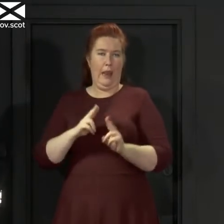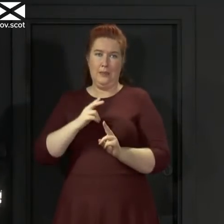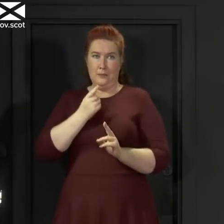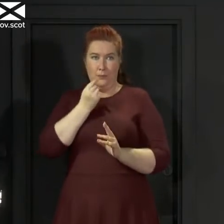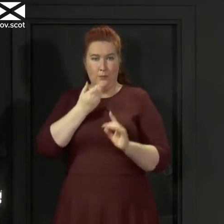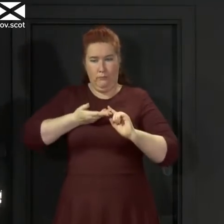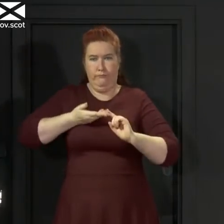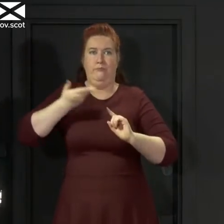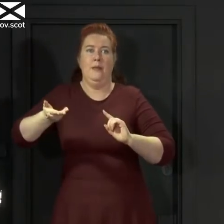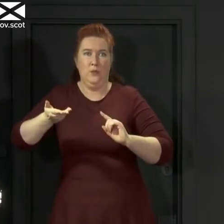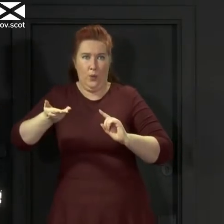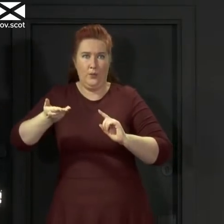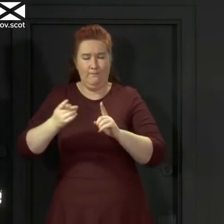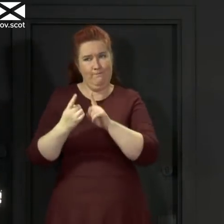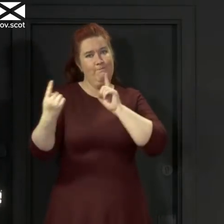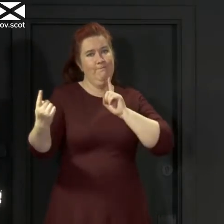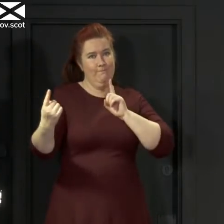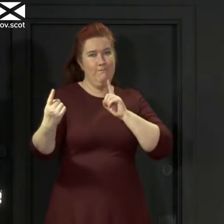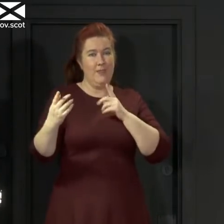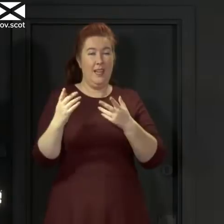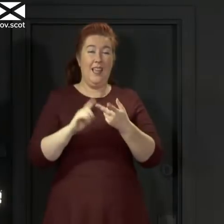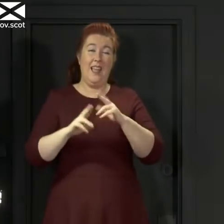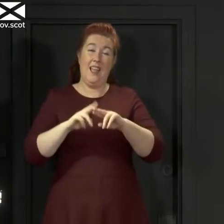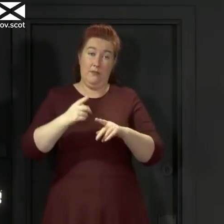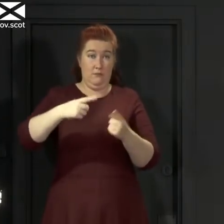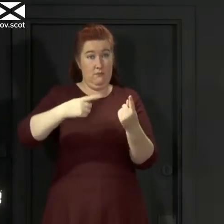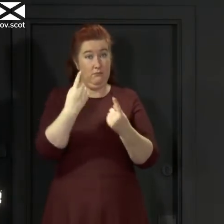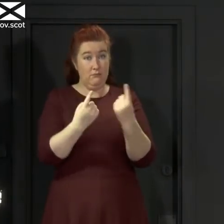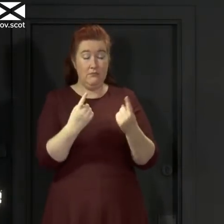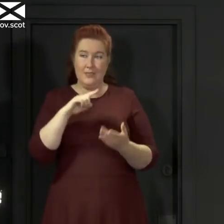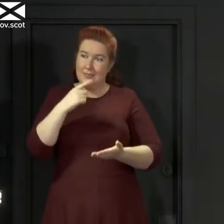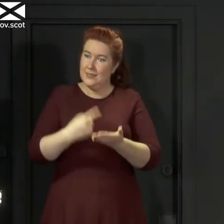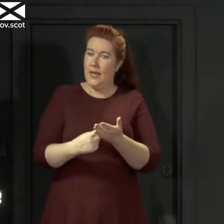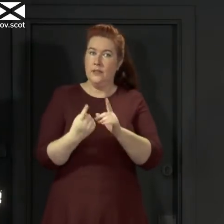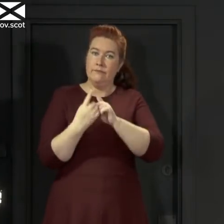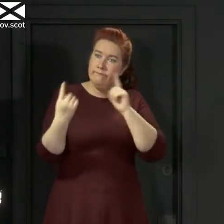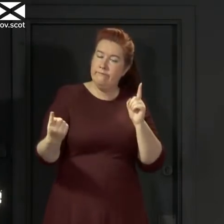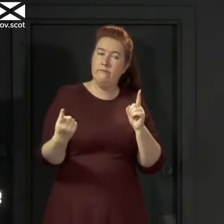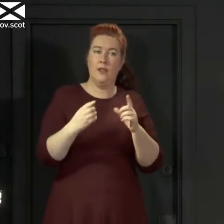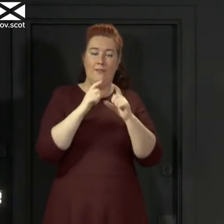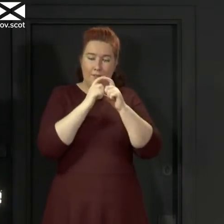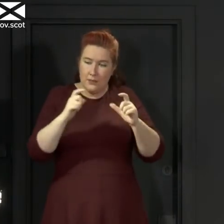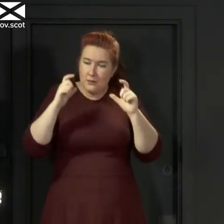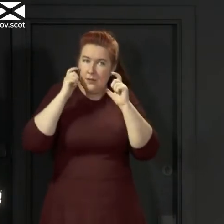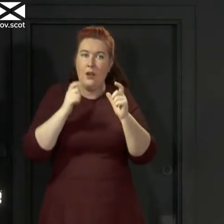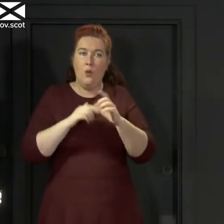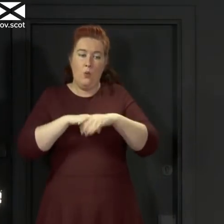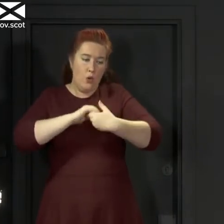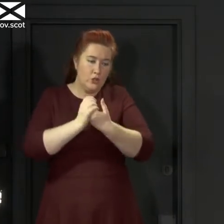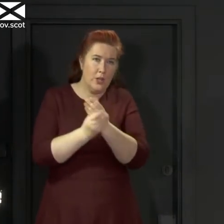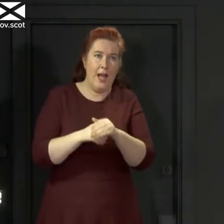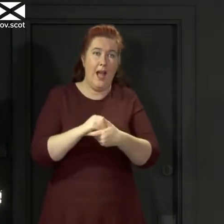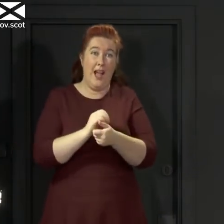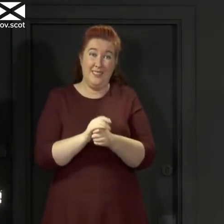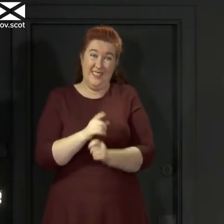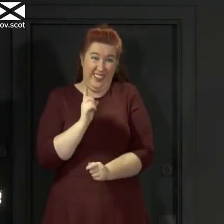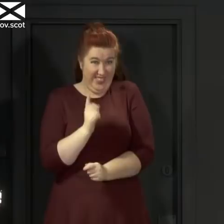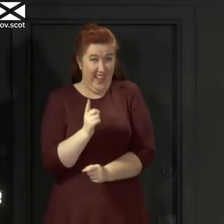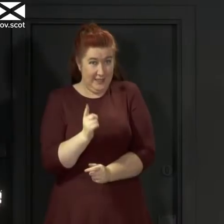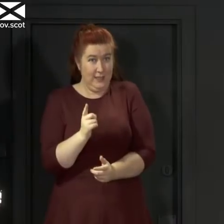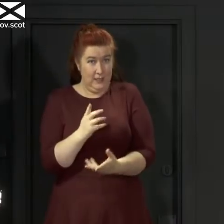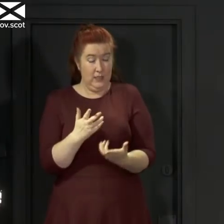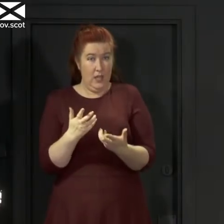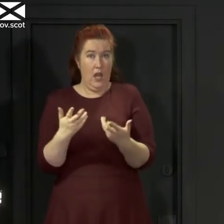choices we all make as individuals on physical distancing, on wearing face coverings, on washing our hands, these will decide ultimately